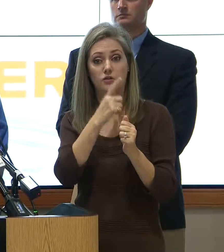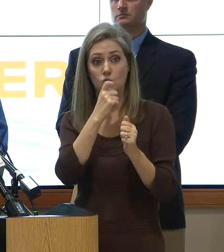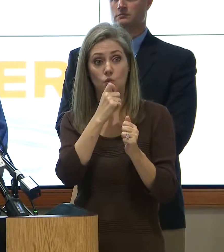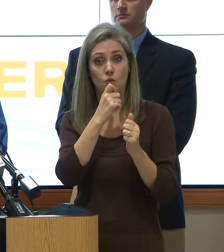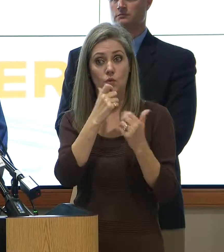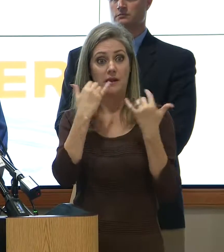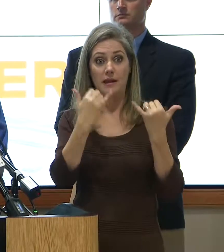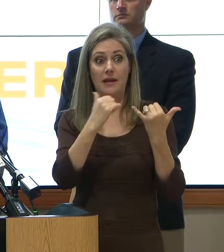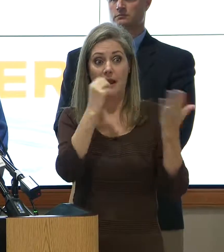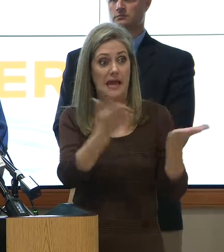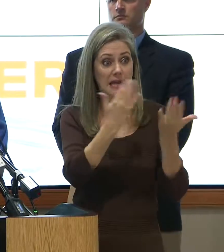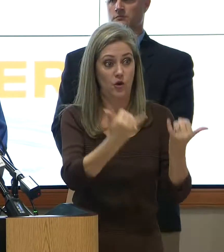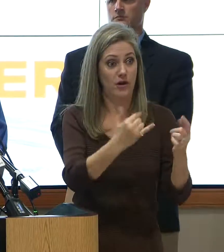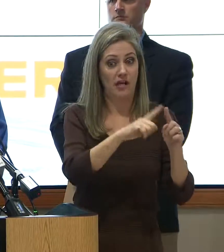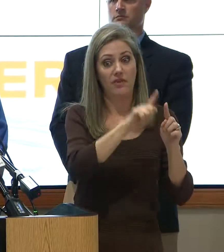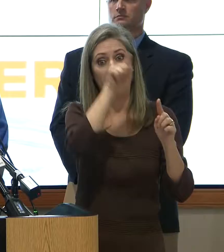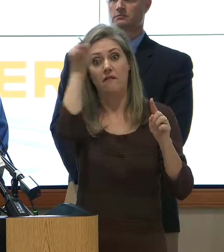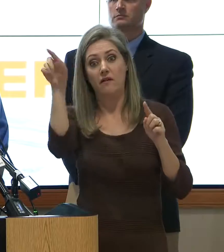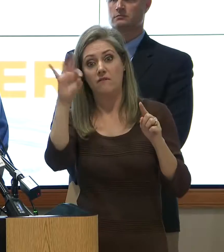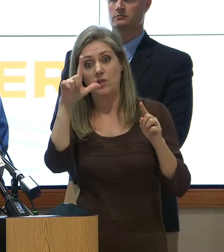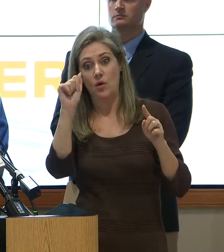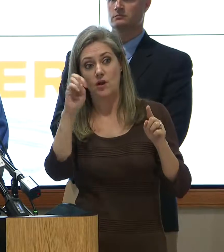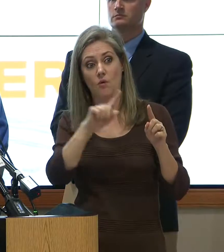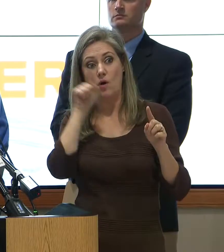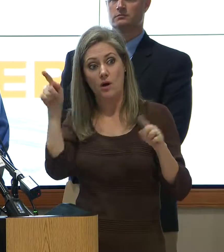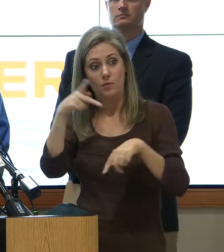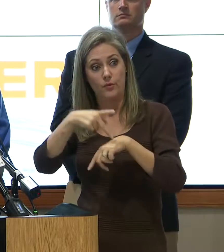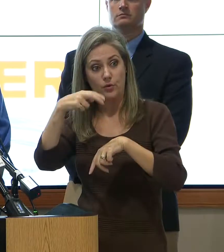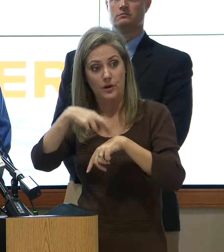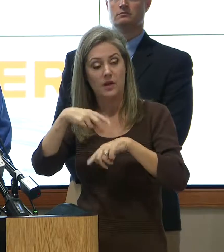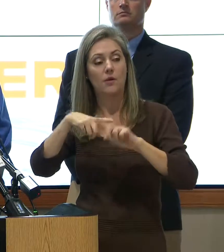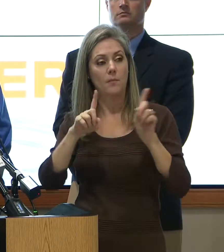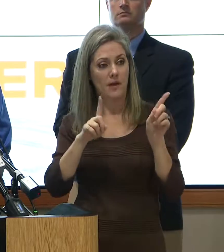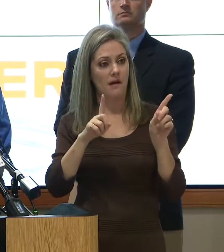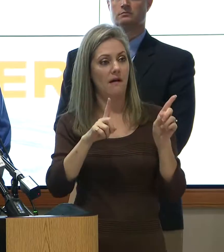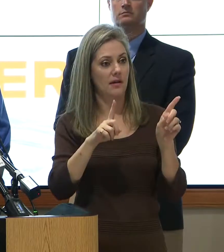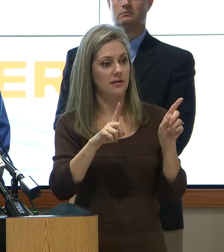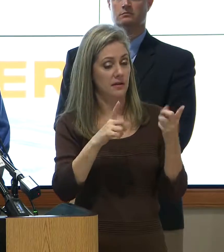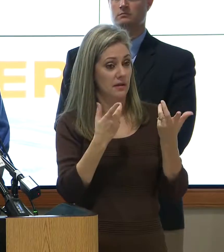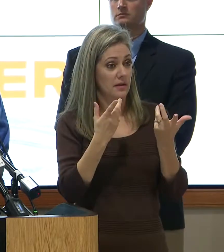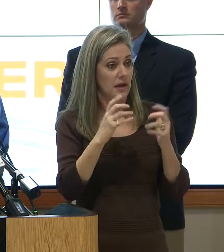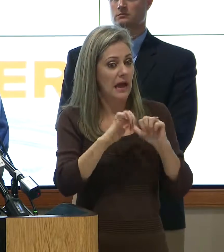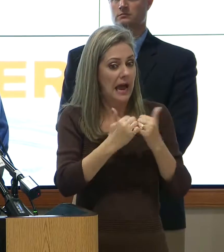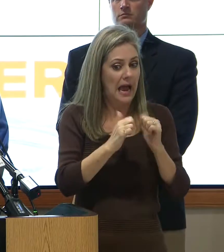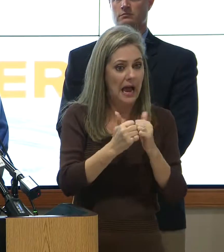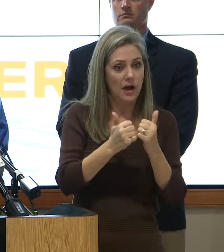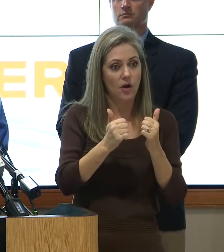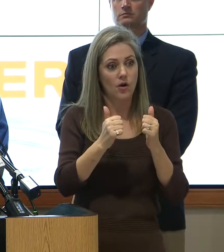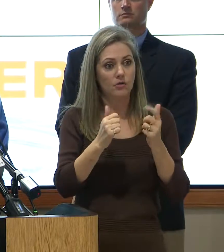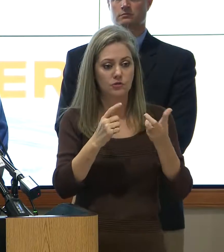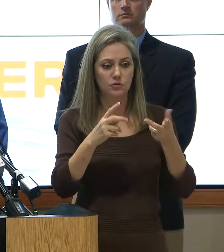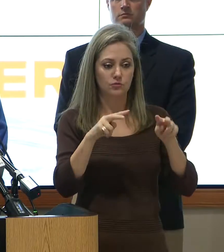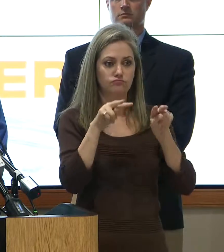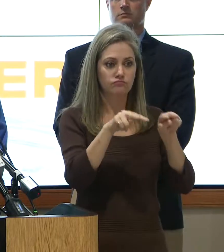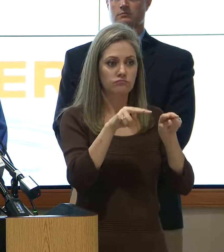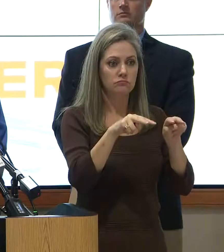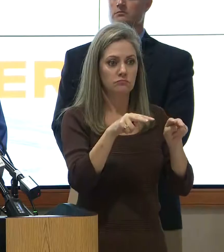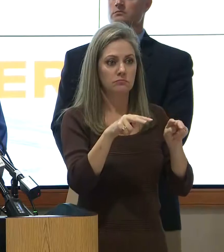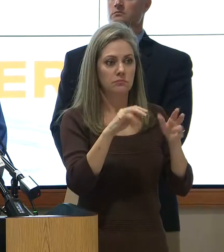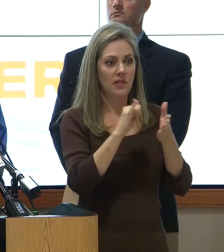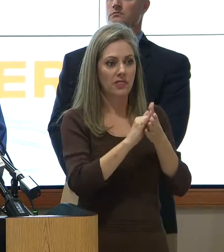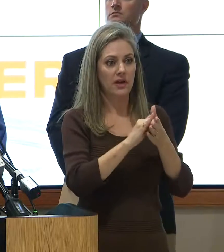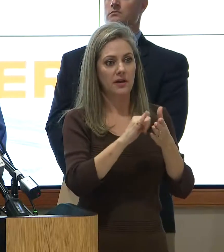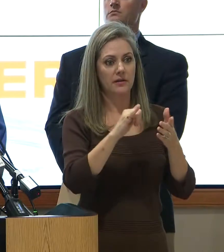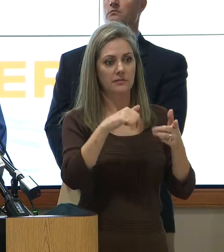here now. They're over in Florida or Puerto Rico. But in terms of the ability to, like, man the disaster recovery centers and do the D